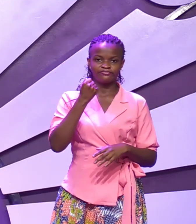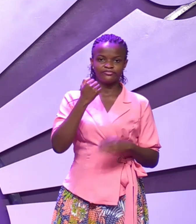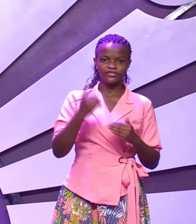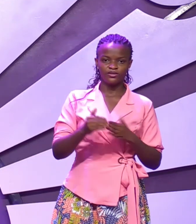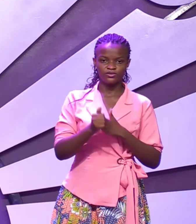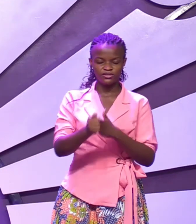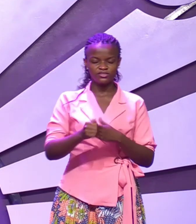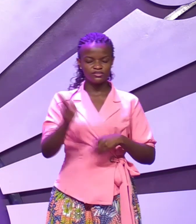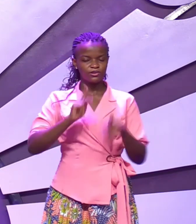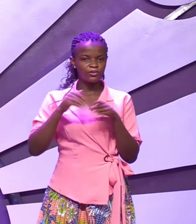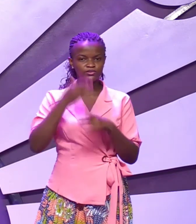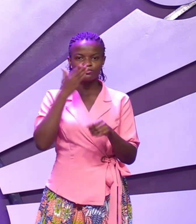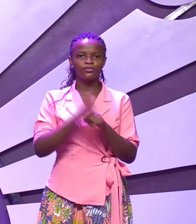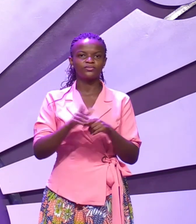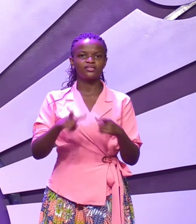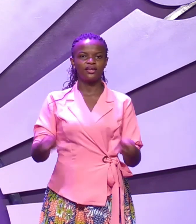people into the promised